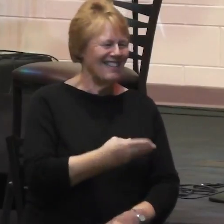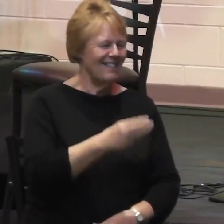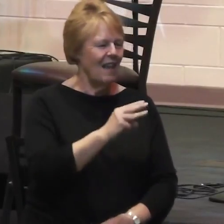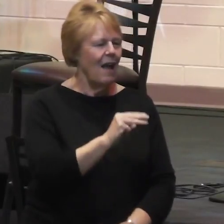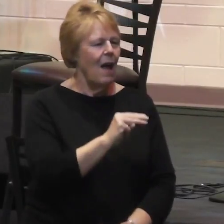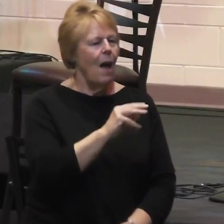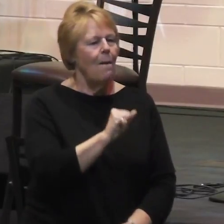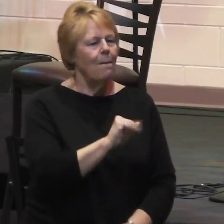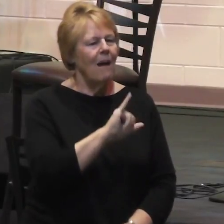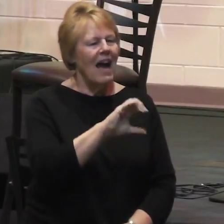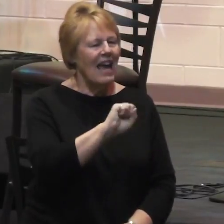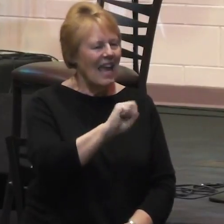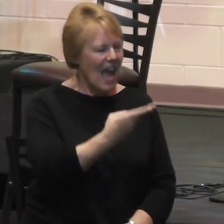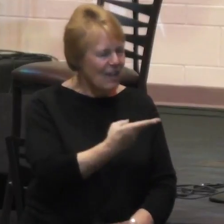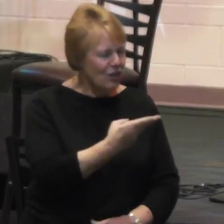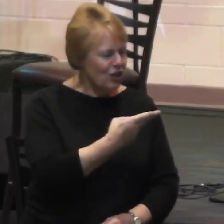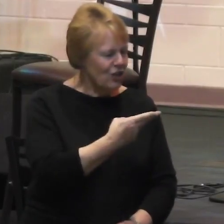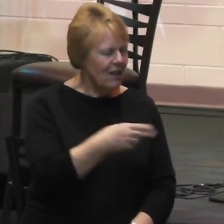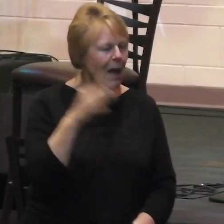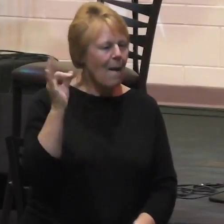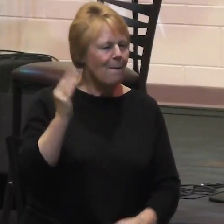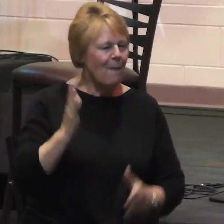So, let's welcome Pastor Maesh.